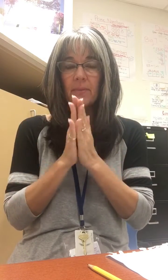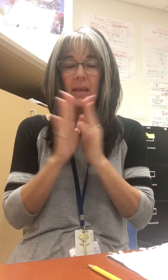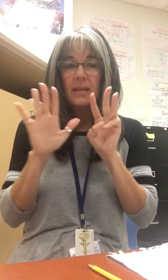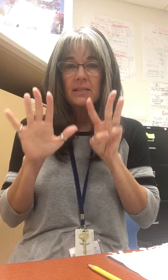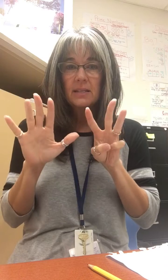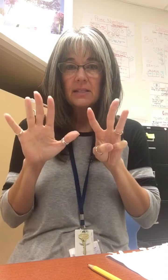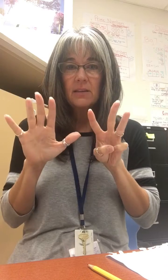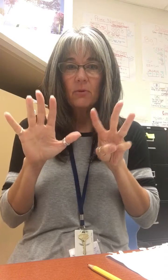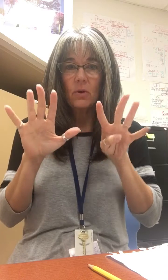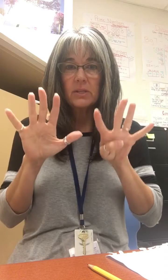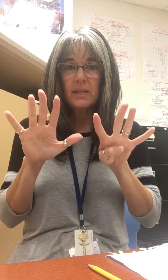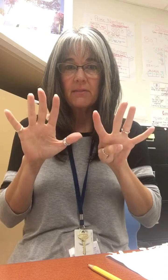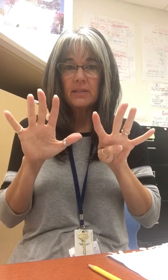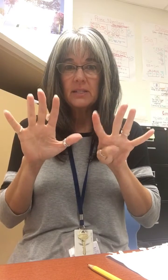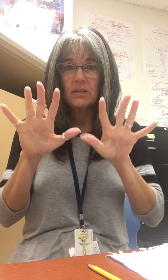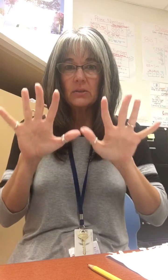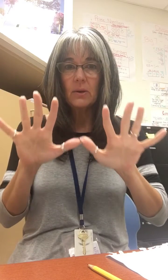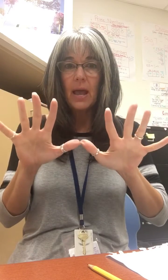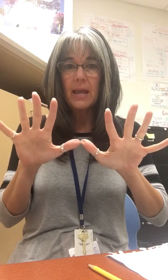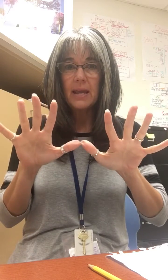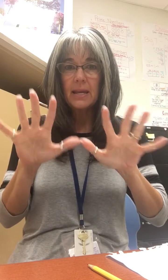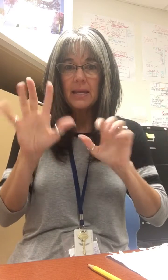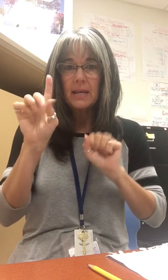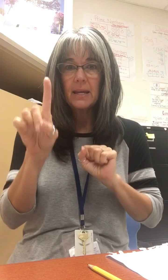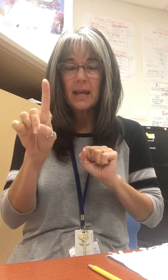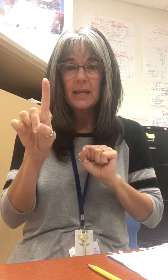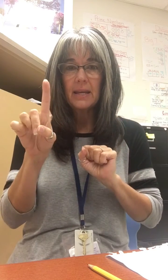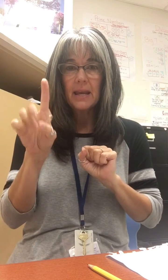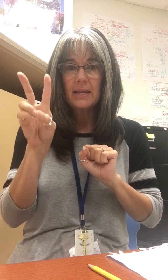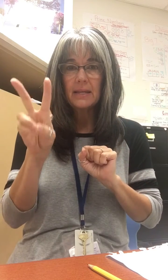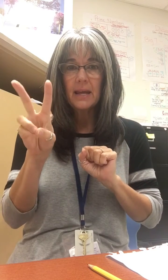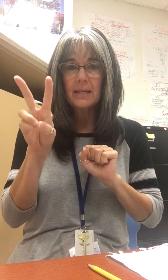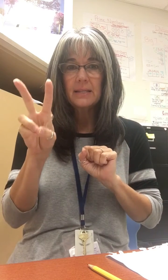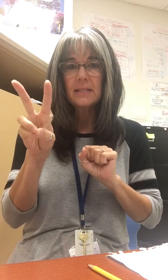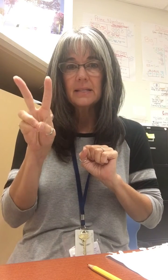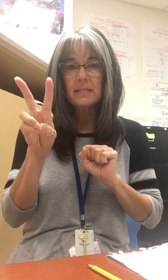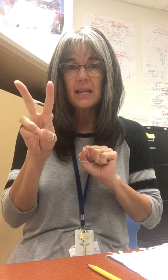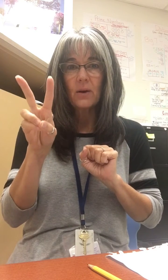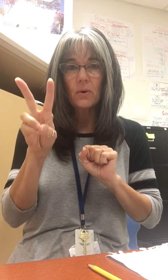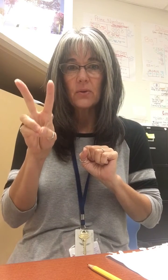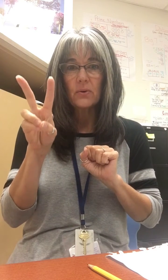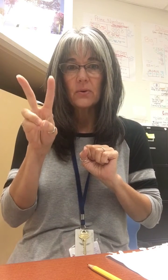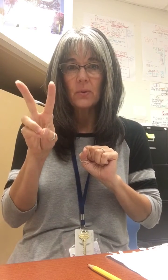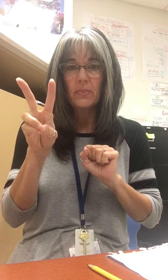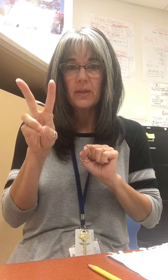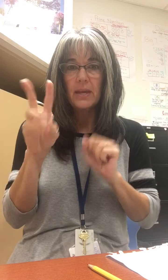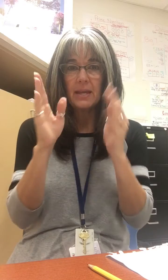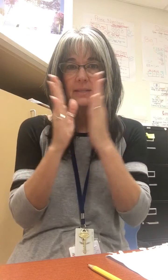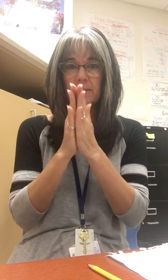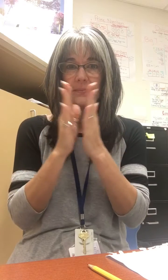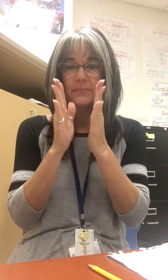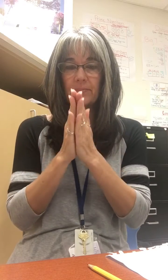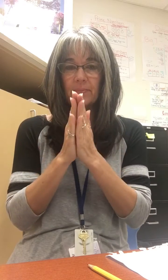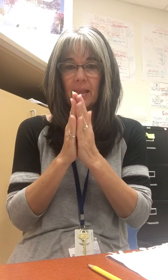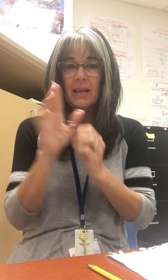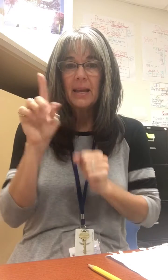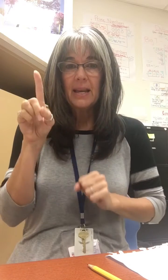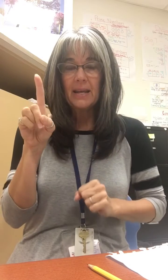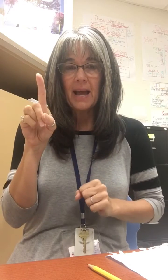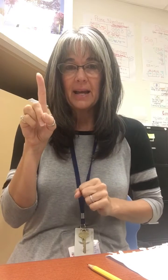64, 72, 80, and 88, 96. Now we're through with the eights. 9,